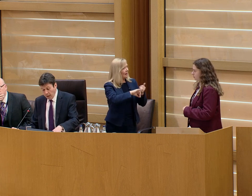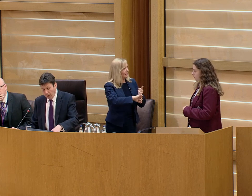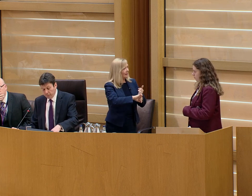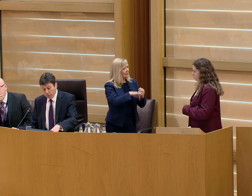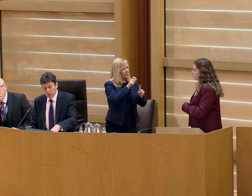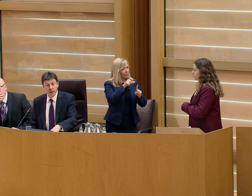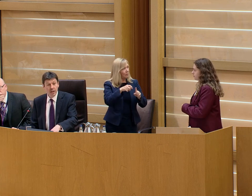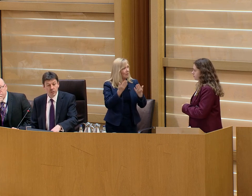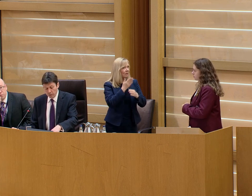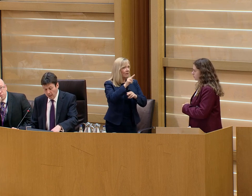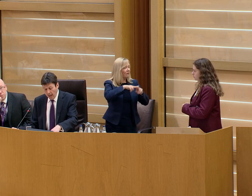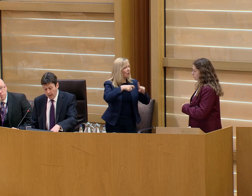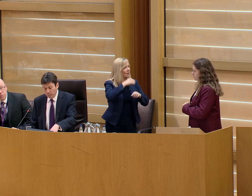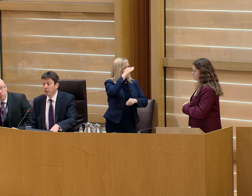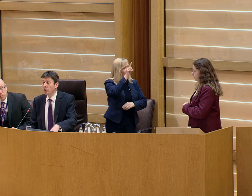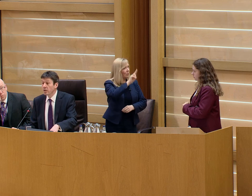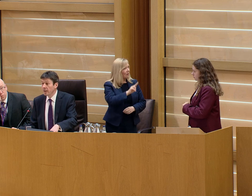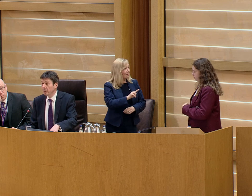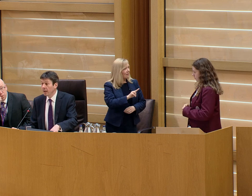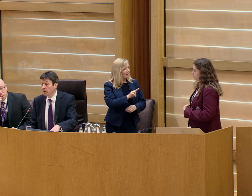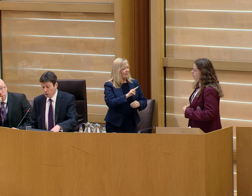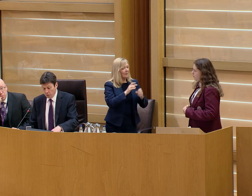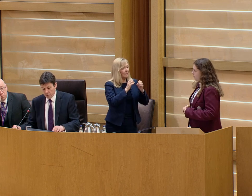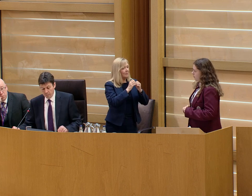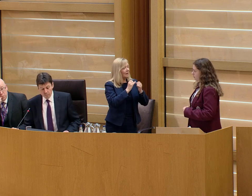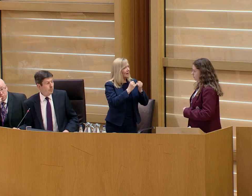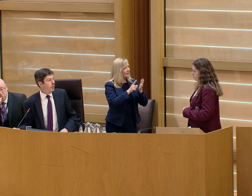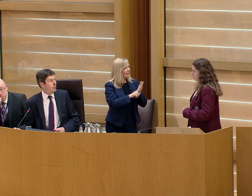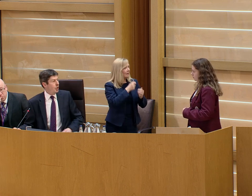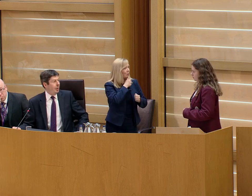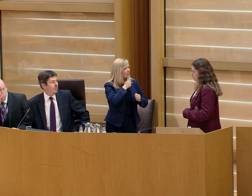at Falkirk High School and a British sign language user. Gemma.